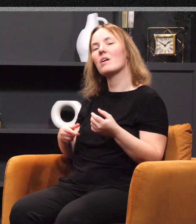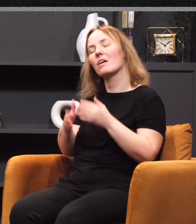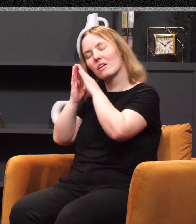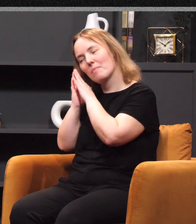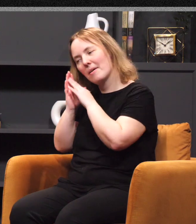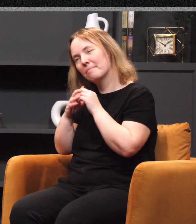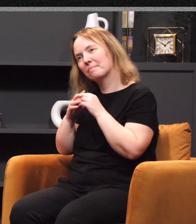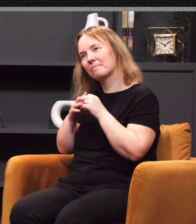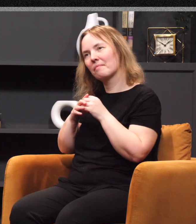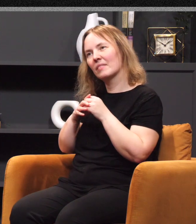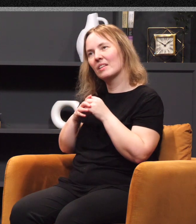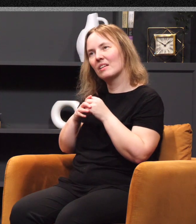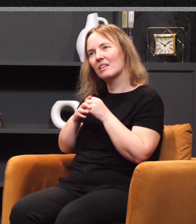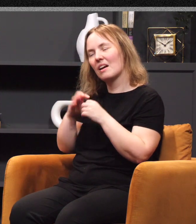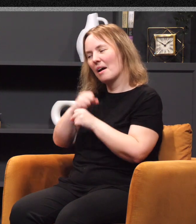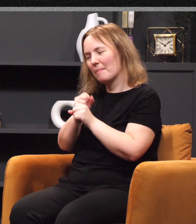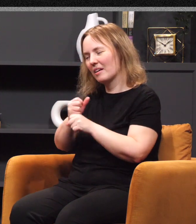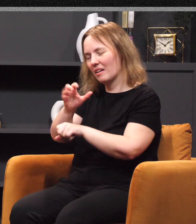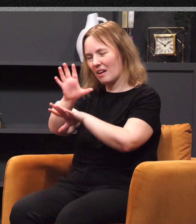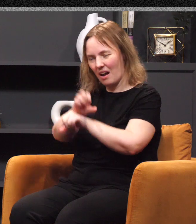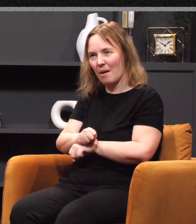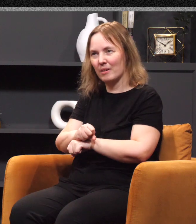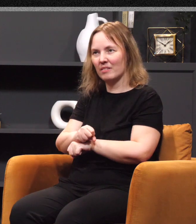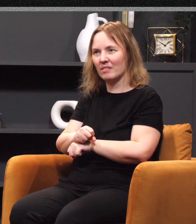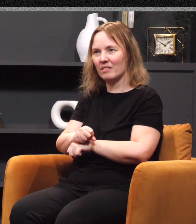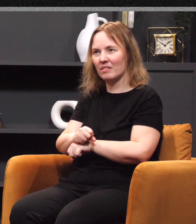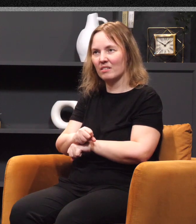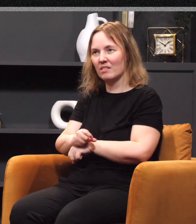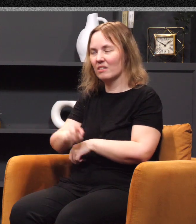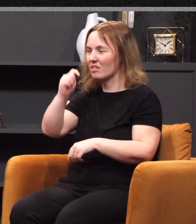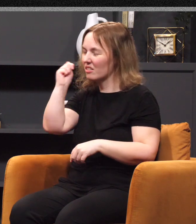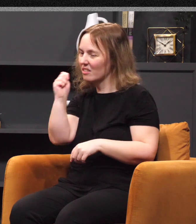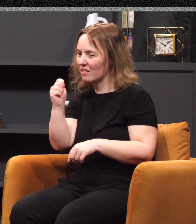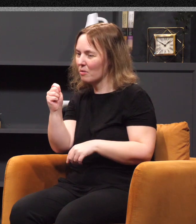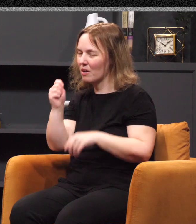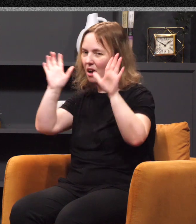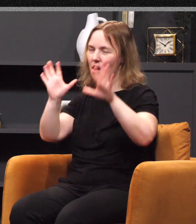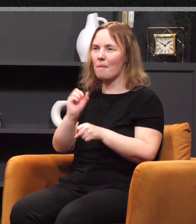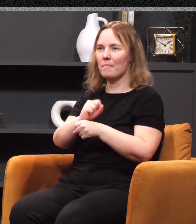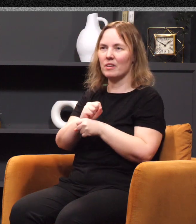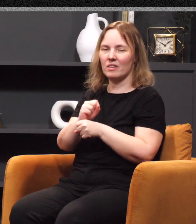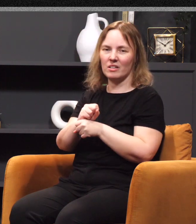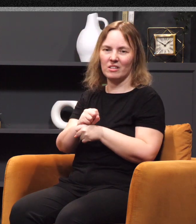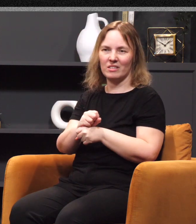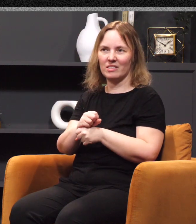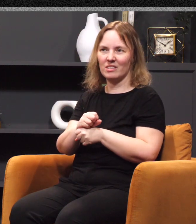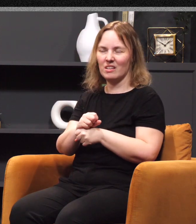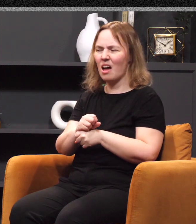or whatever social media you do. I just kind of make it a habit to turn on just testimonies of miracles in ministry, just street ministry, guys hitting the streets.